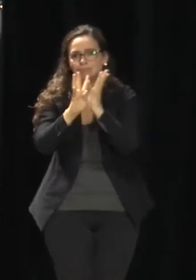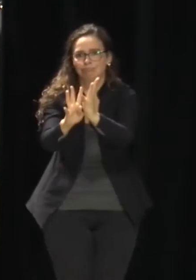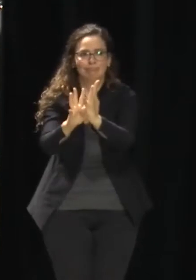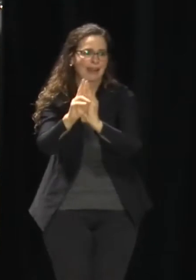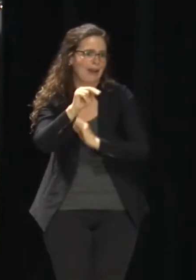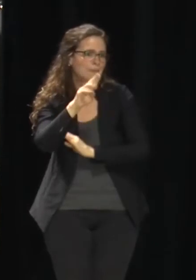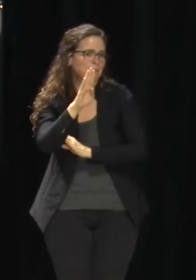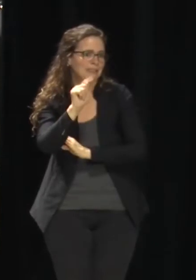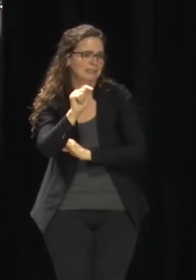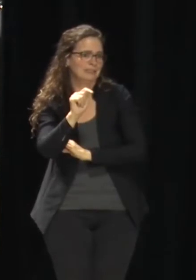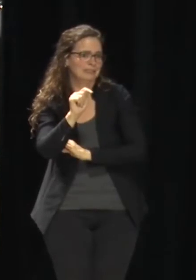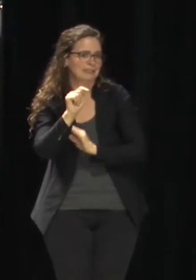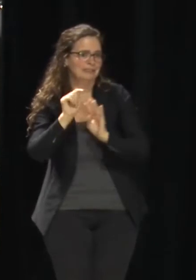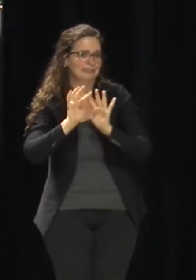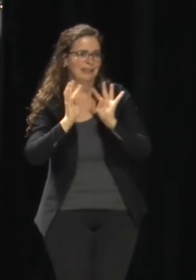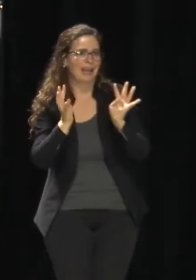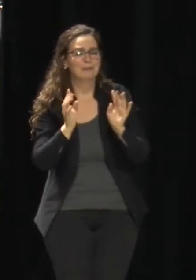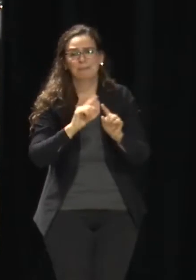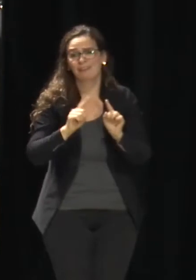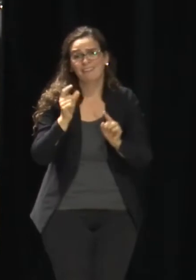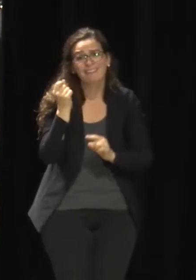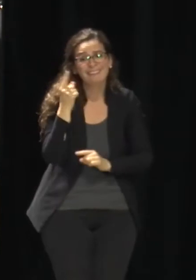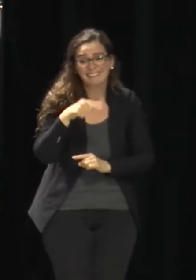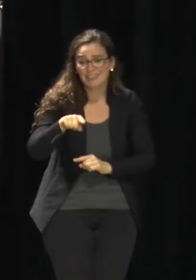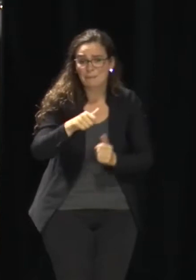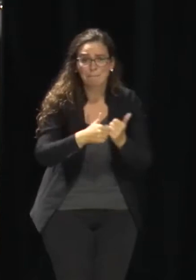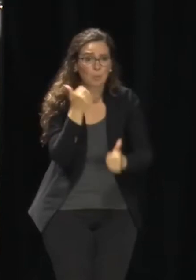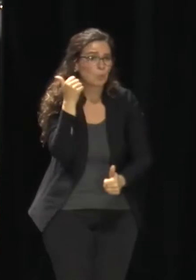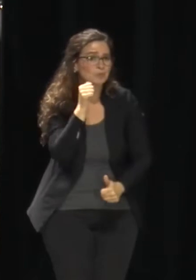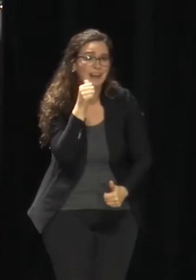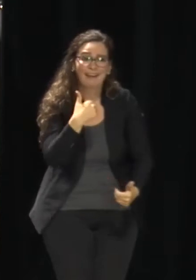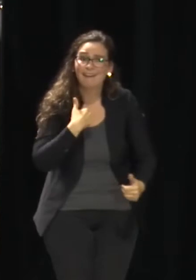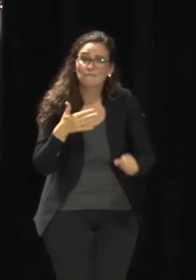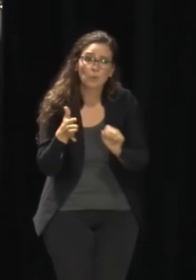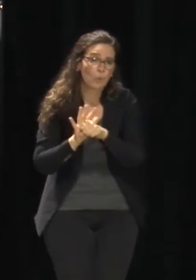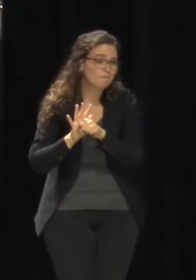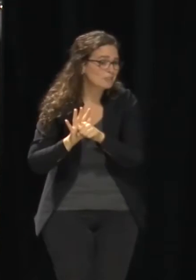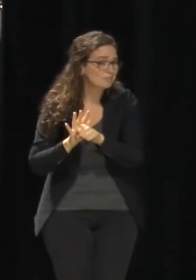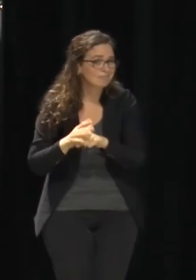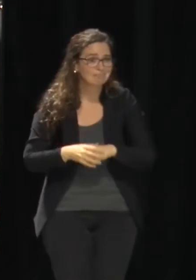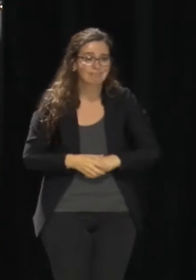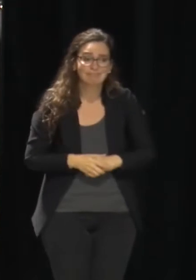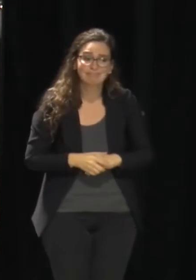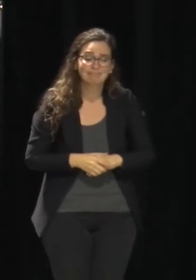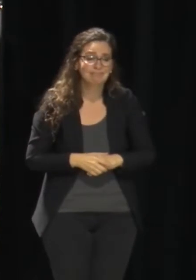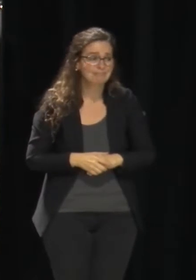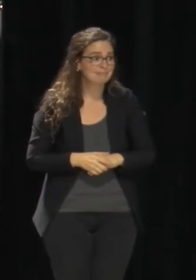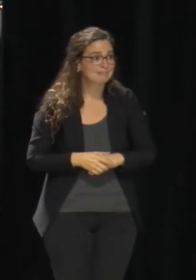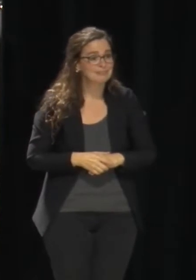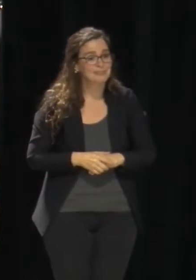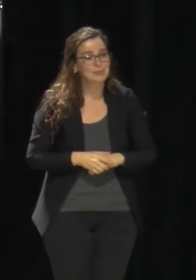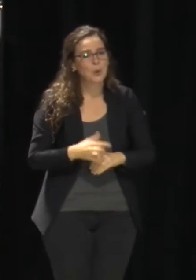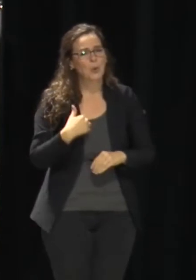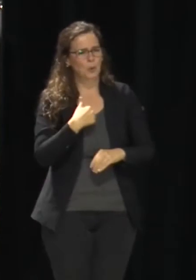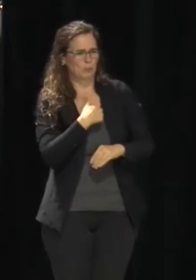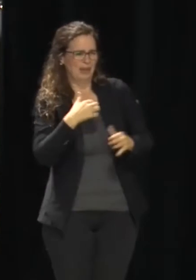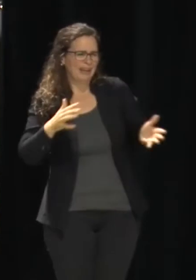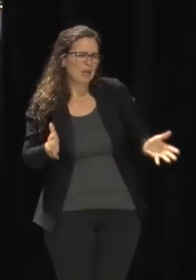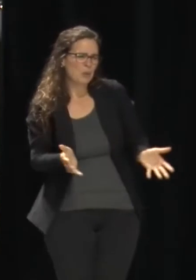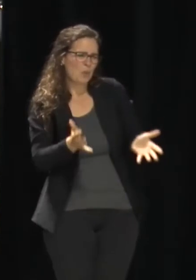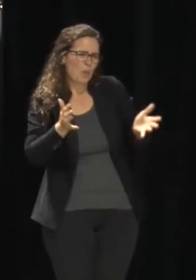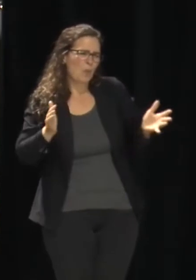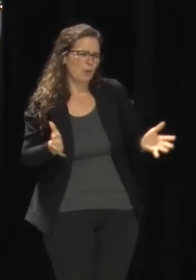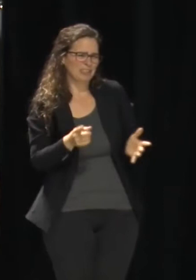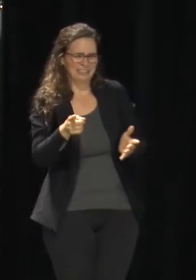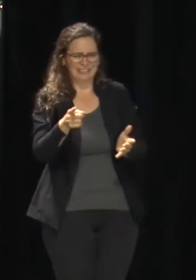We pushed them hard. My emergency management team, I pushed them pretty hard with Upstate to get this done – get